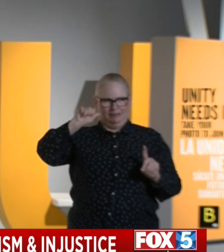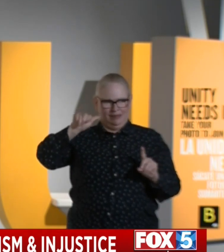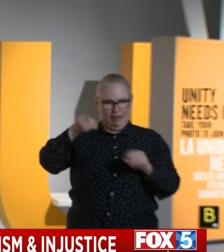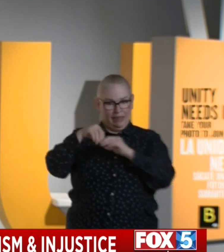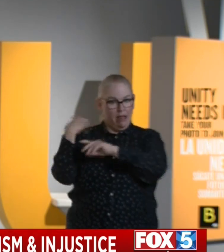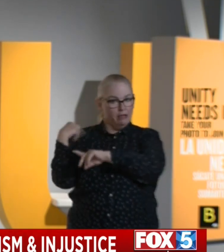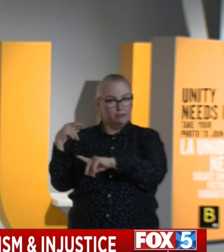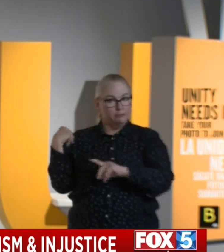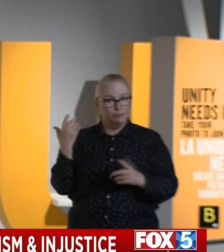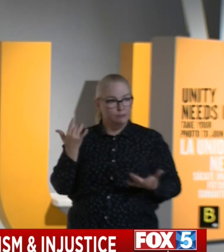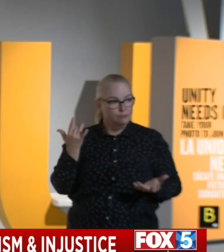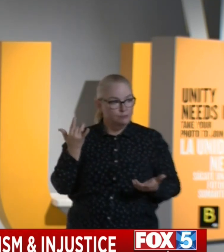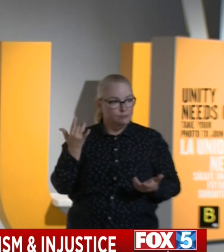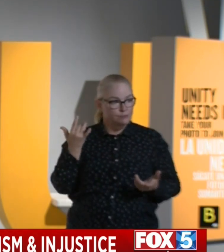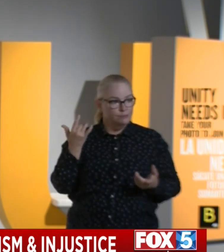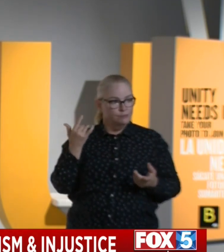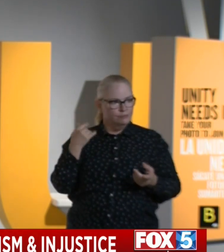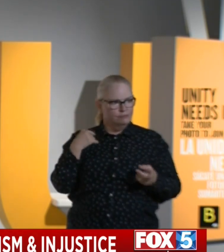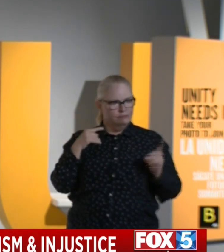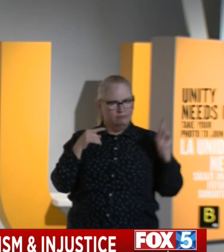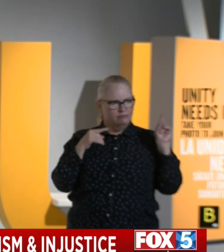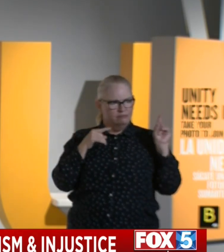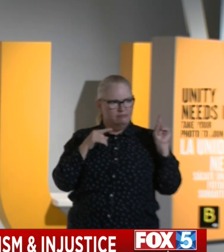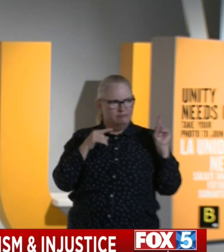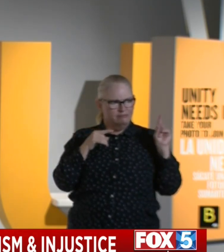that some people are denied that fundamental right.